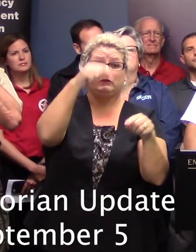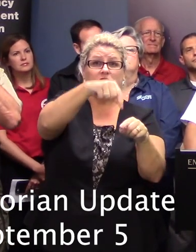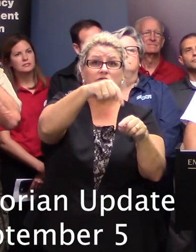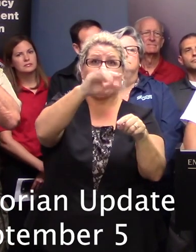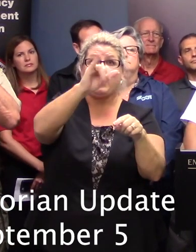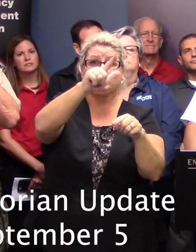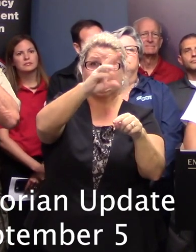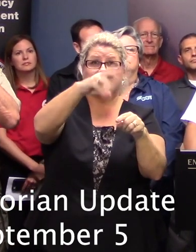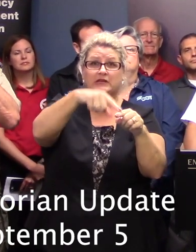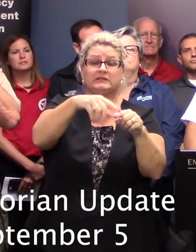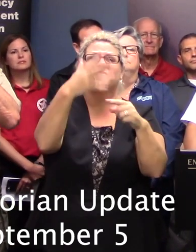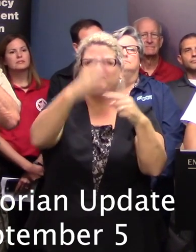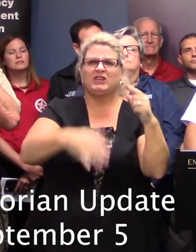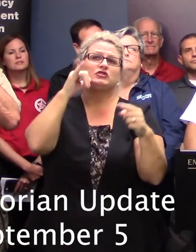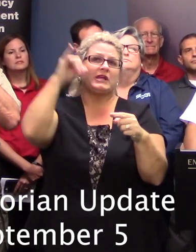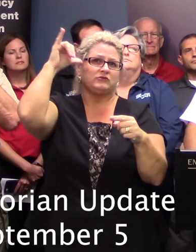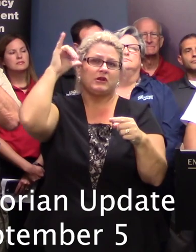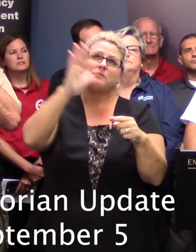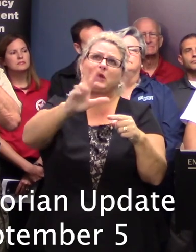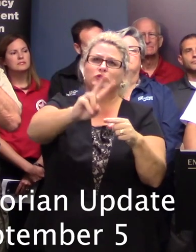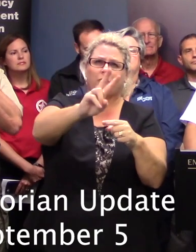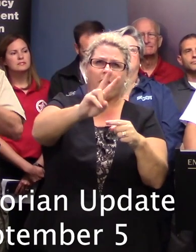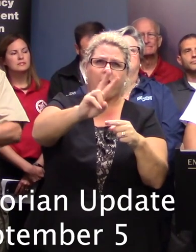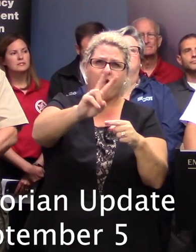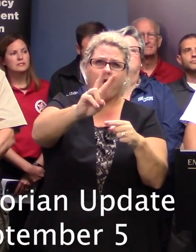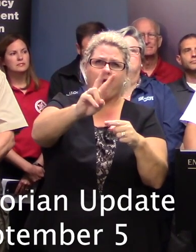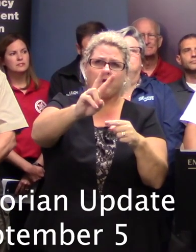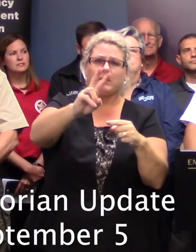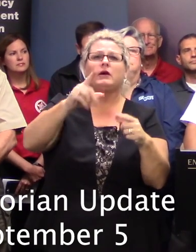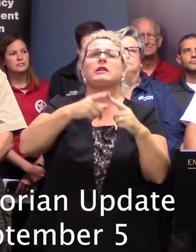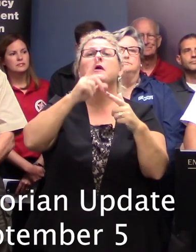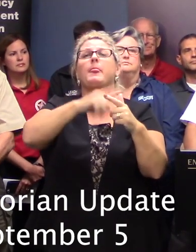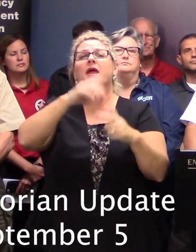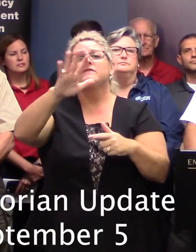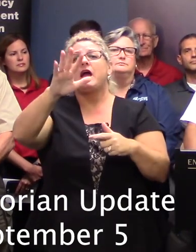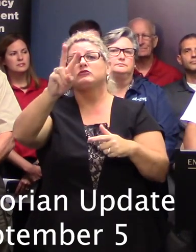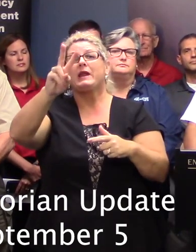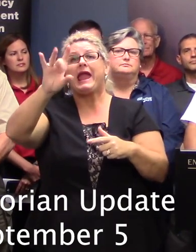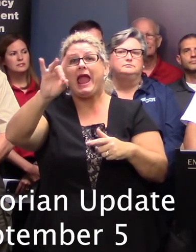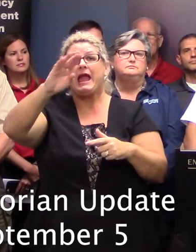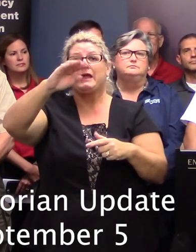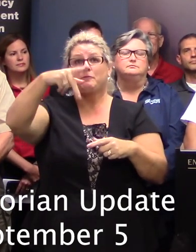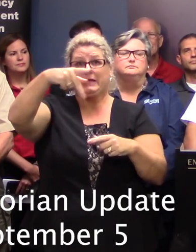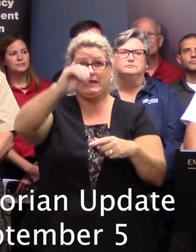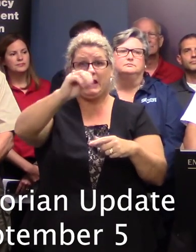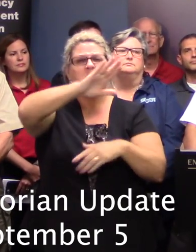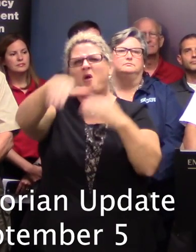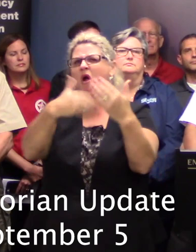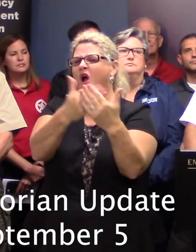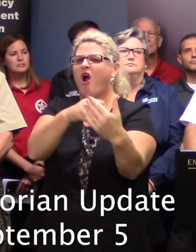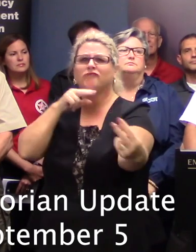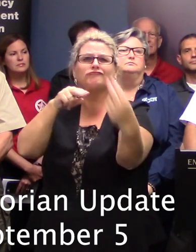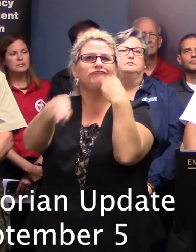points to the reverse side at 2 p.m. and at 5, 28 p.m., all normal eastbound lanes of I-26